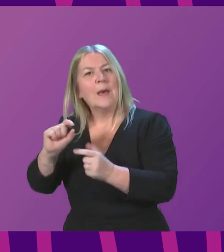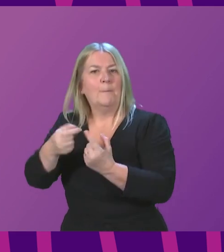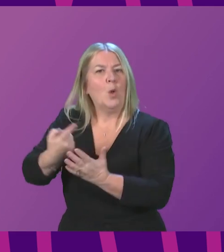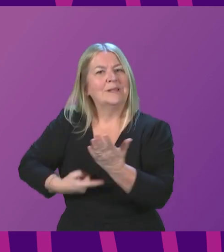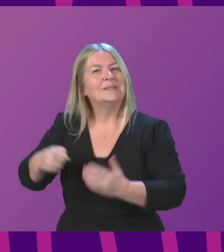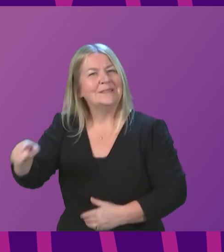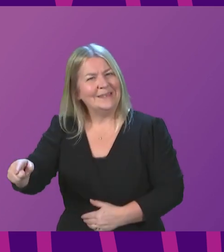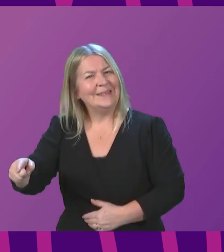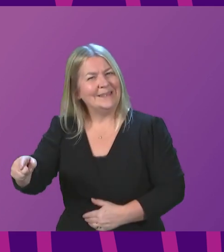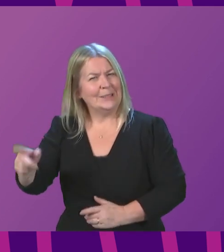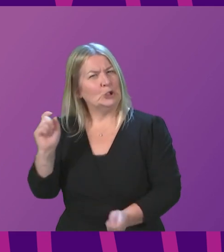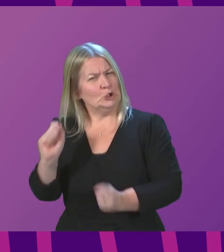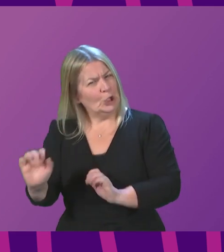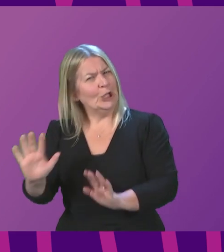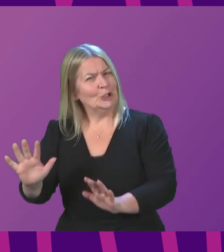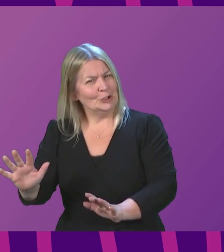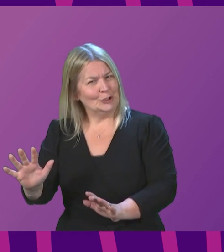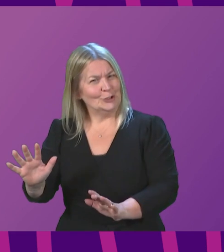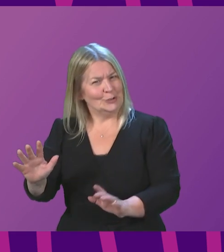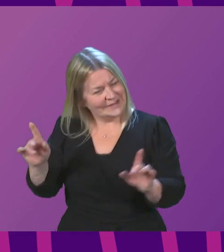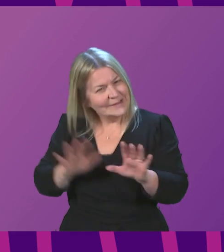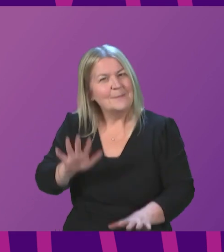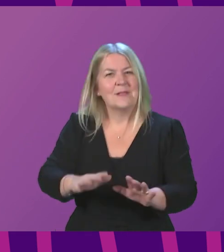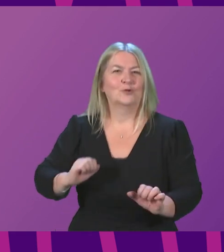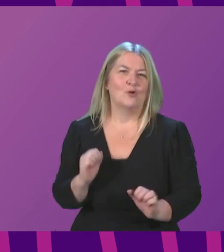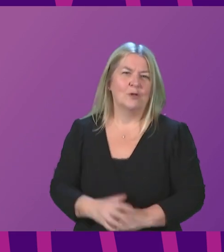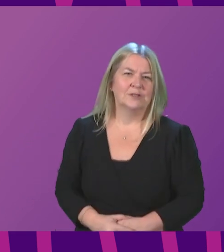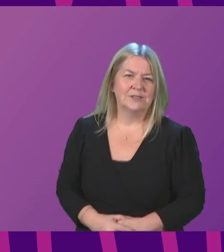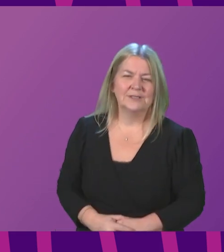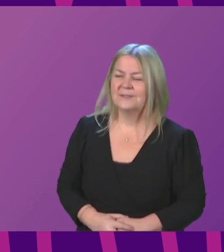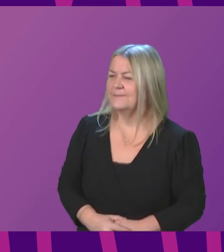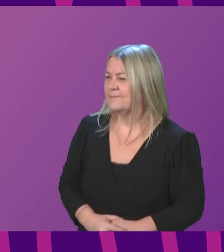humanity that they deserve question number six Monica Lennon